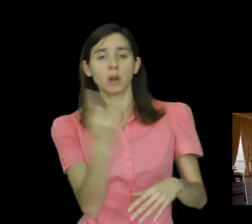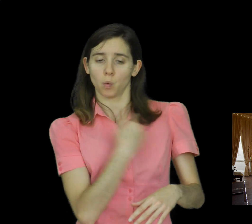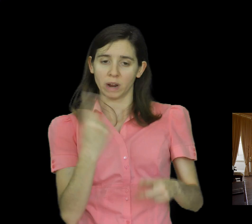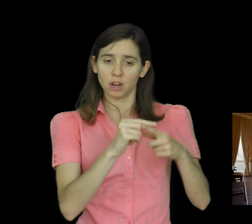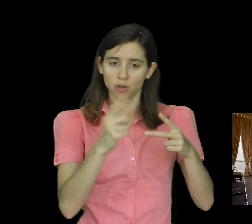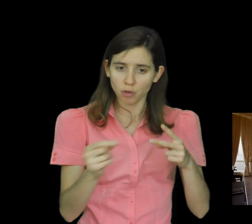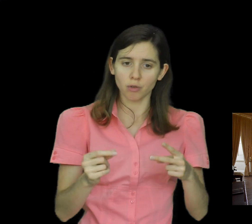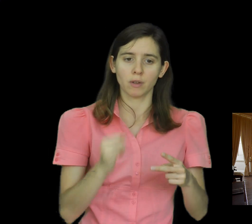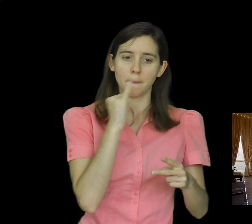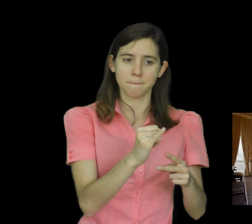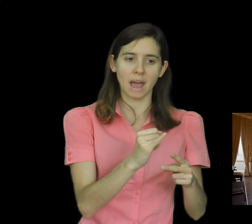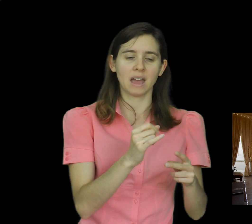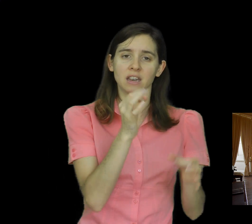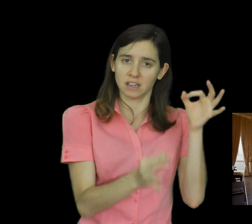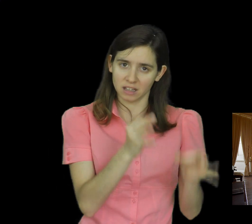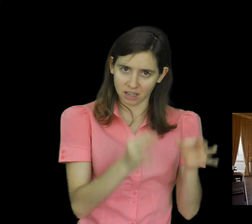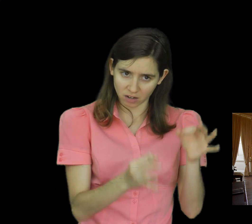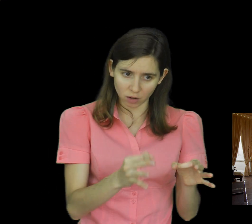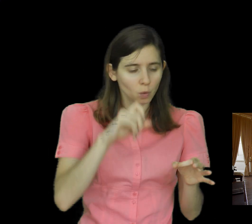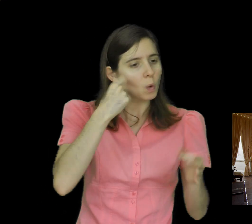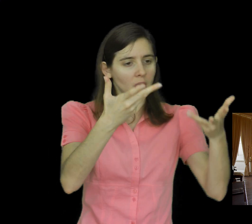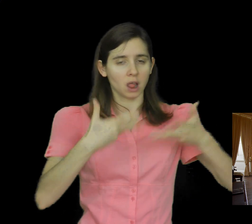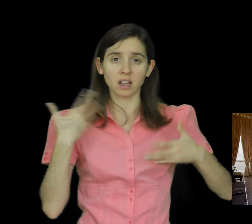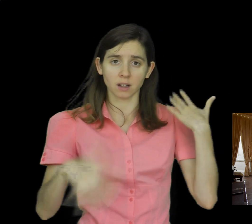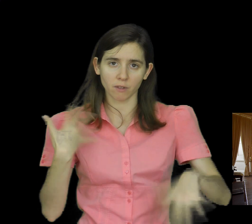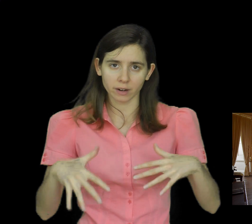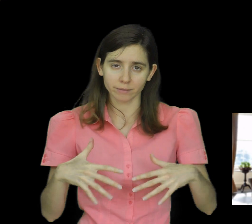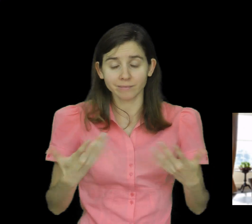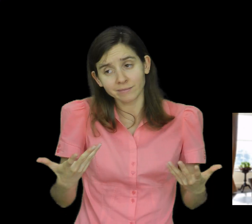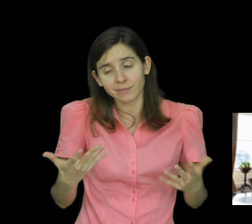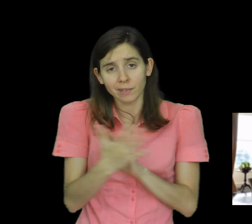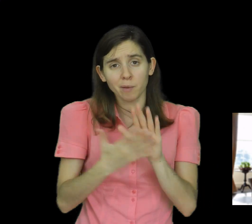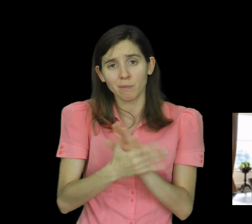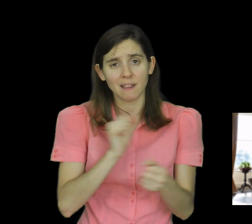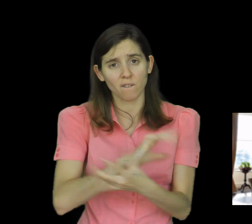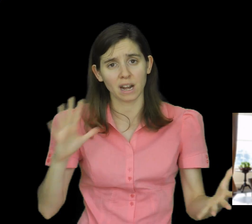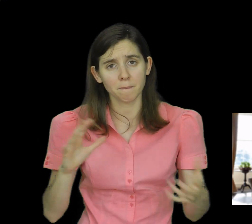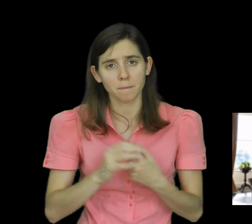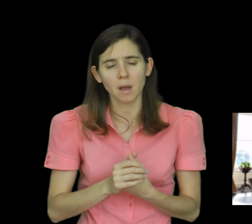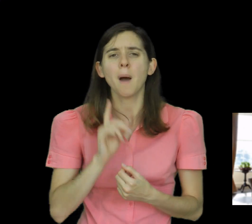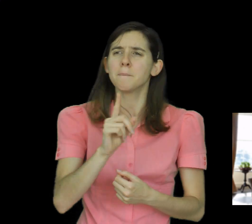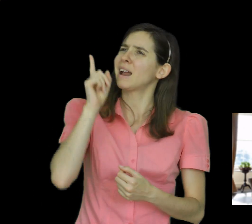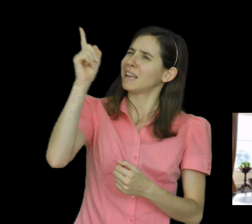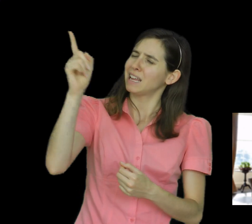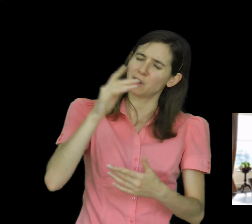not God's. 4. That is the sober reality of freedom. 5. Yet God is so good that he cannot remain